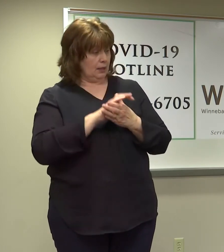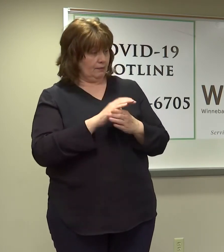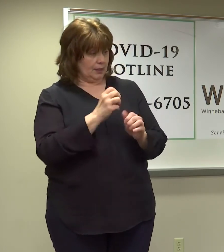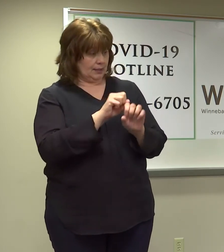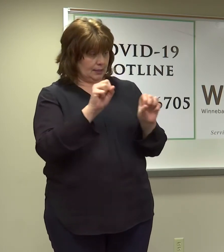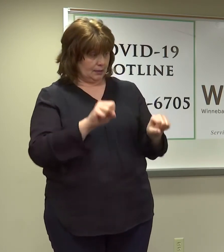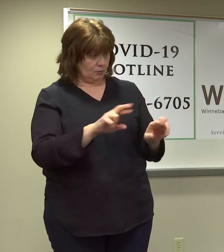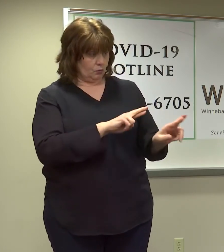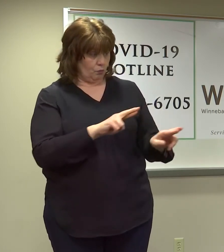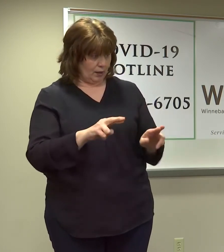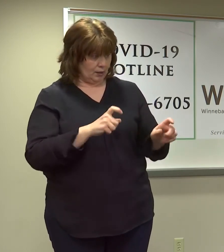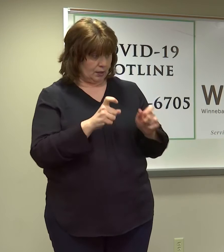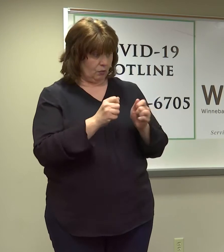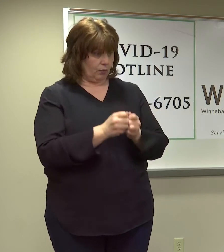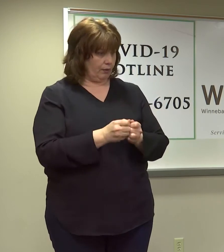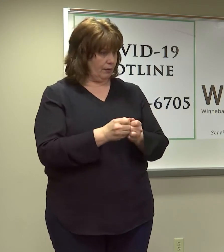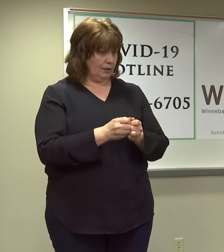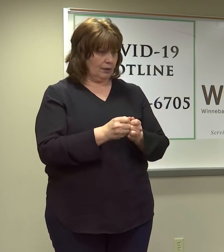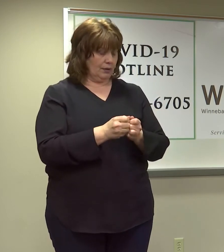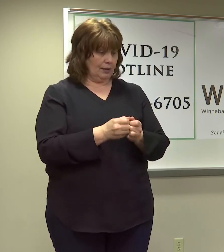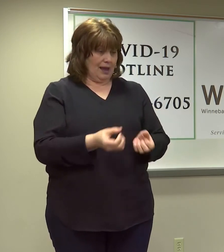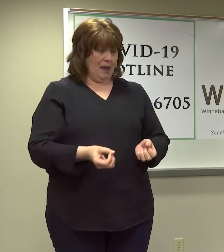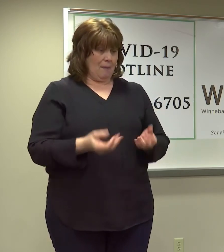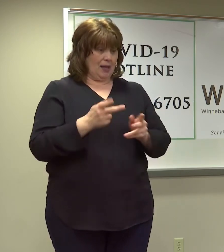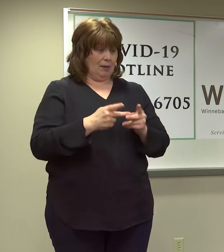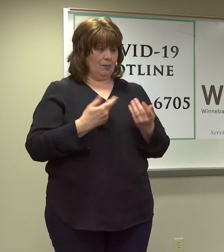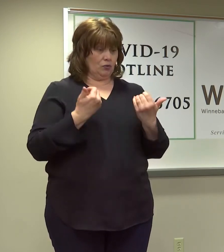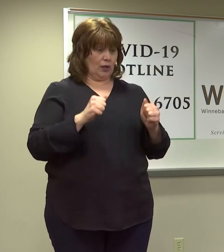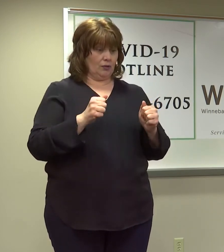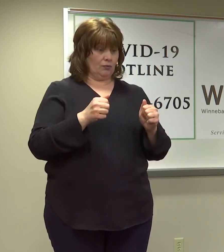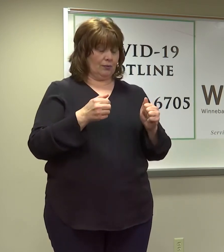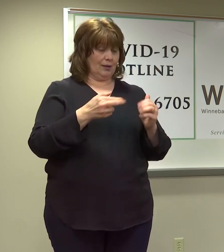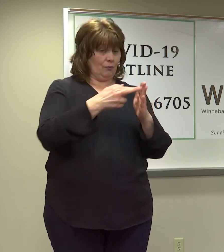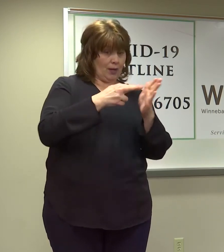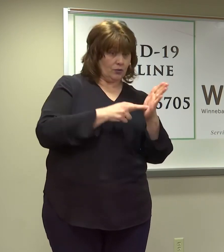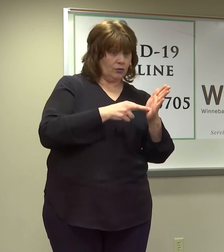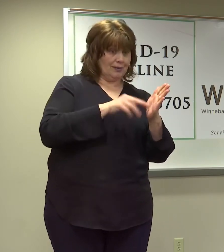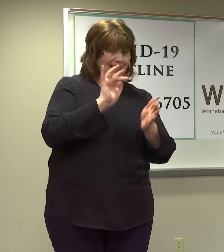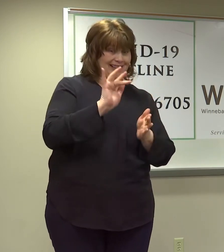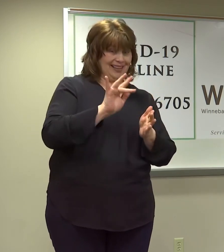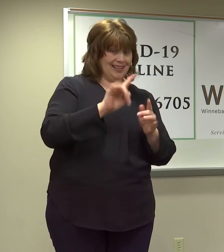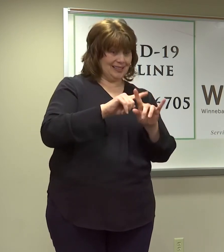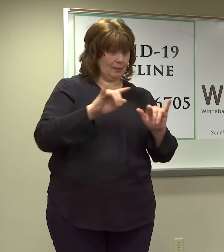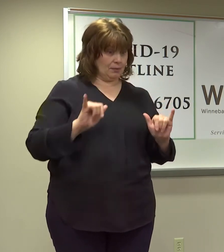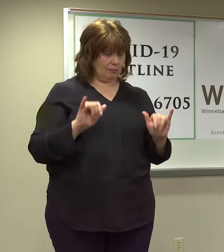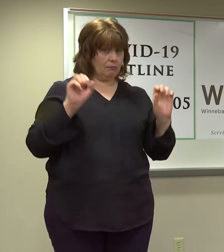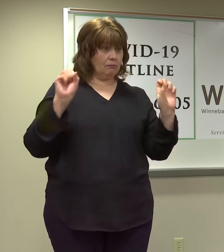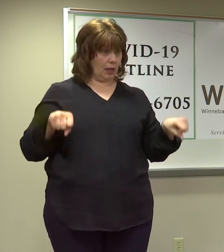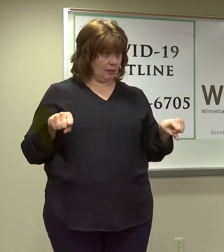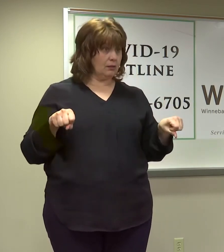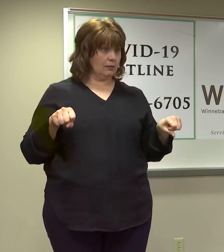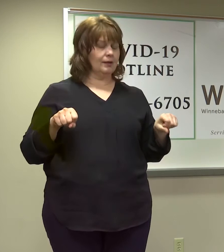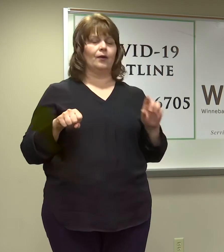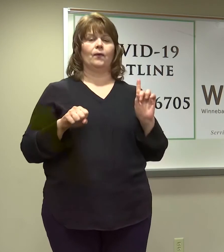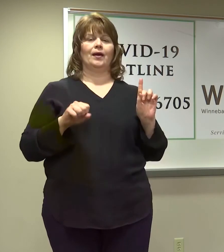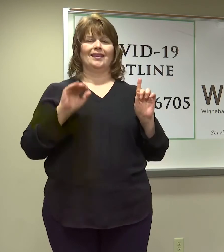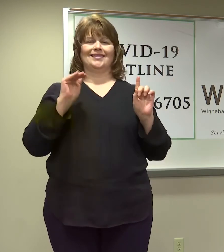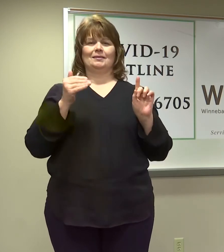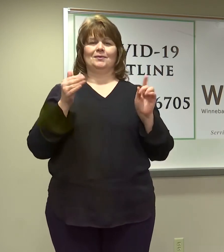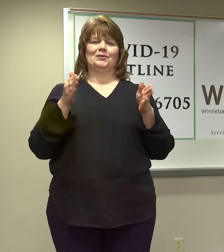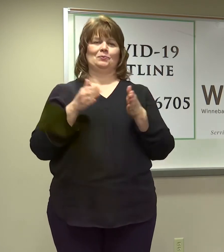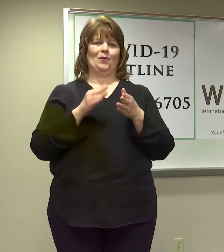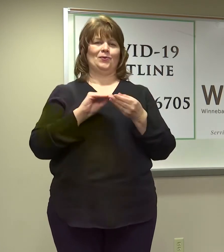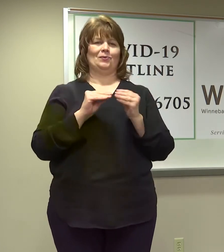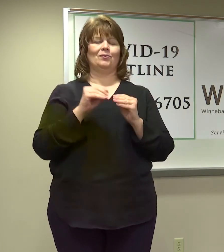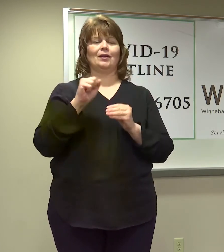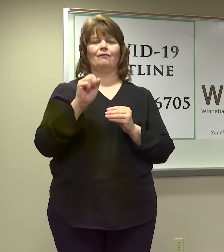place to handle, you know, a mass rush of people trying to sign up on this registration site? The question is, that seems like a small number.